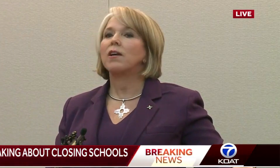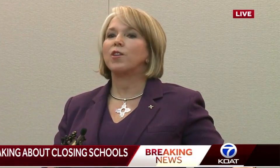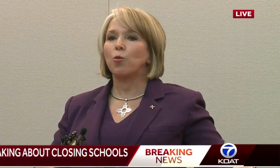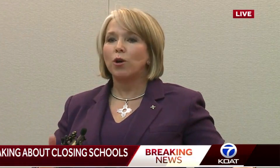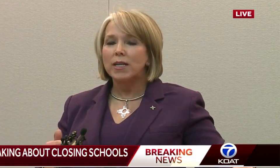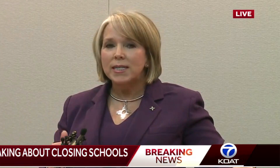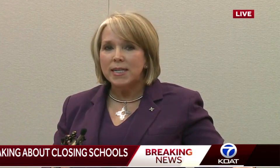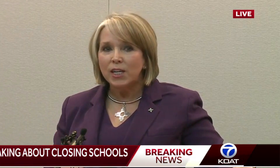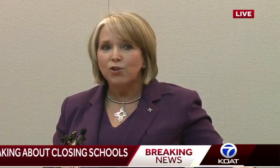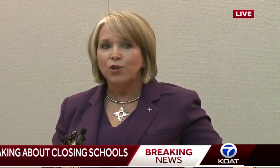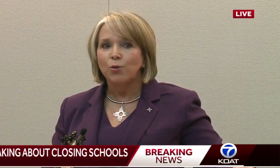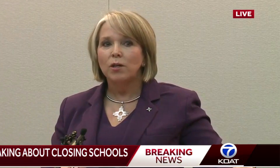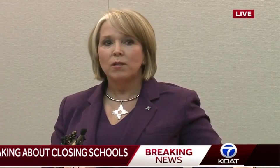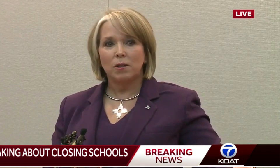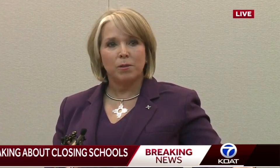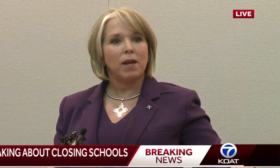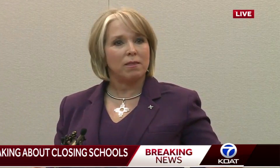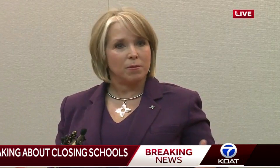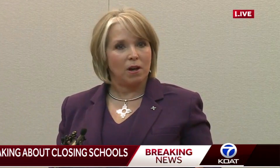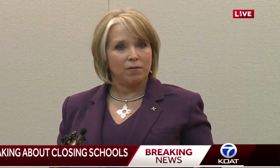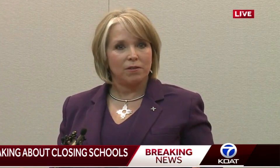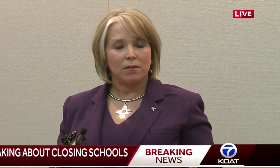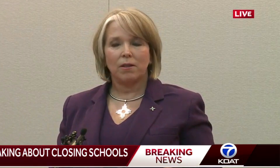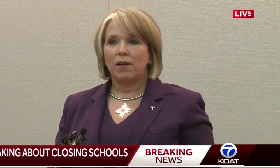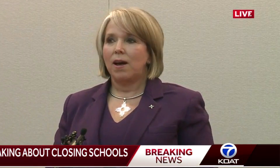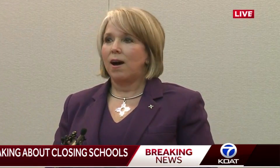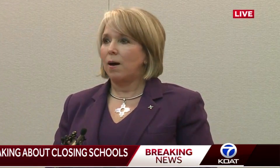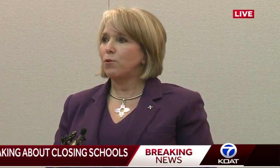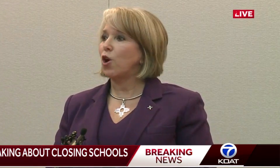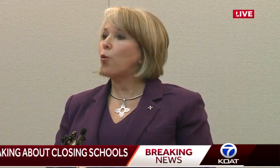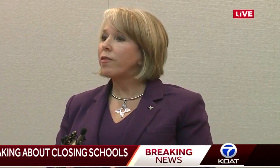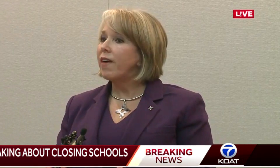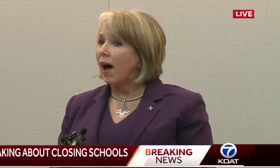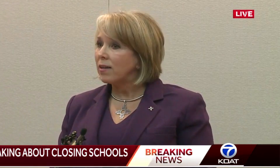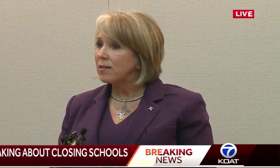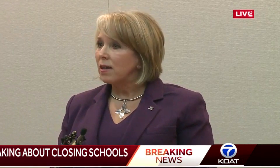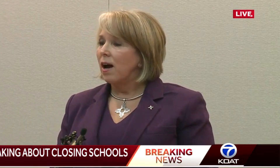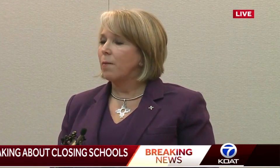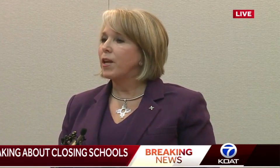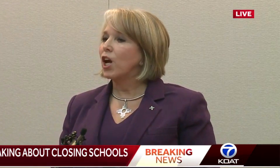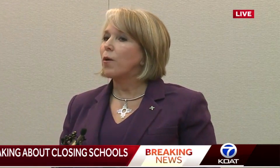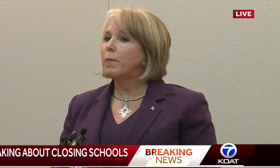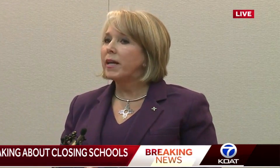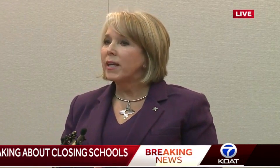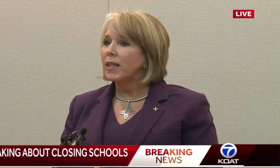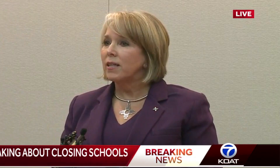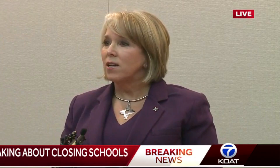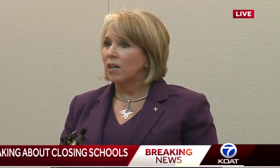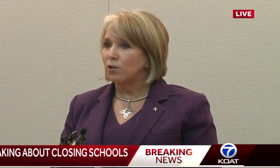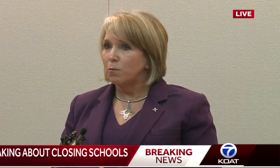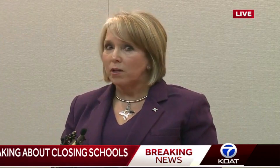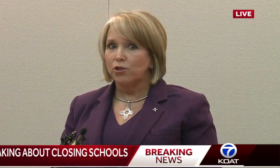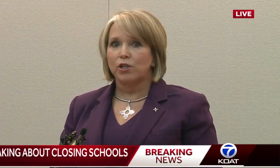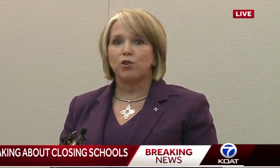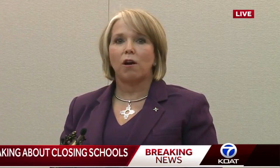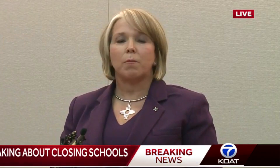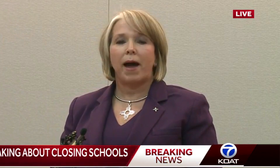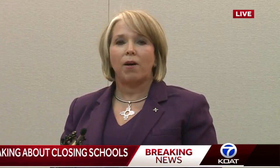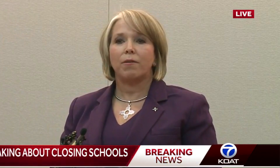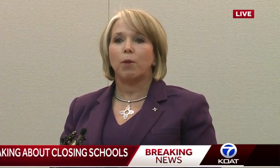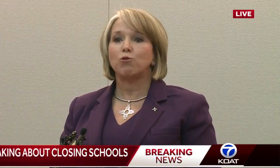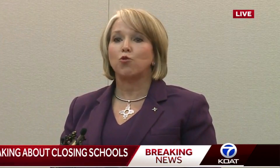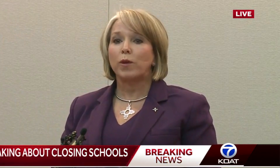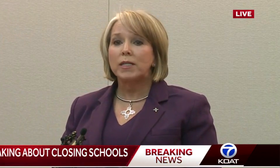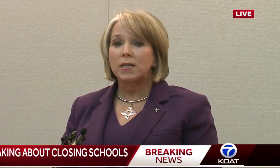issues that will continue to present themselves. So with that, I'm going to go immediately to Dr. Smeltzer to